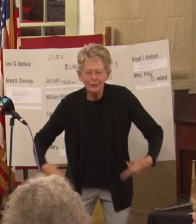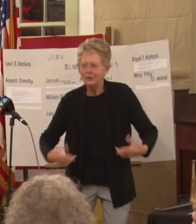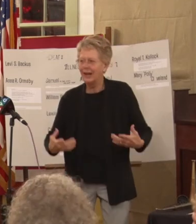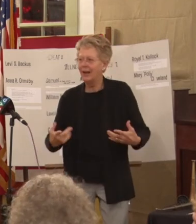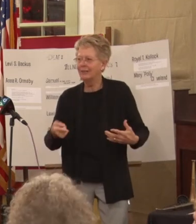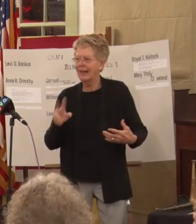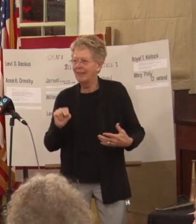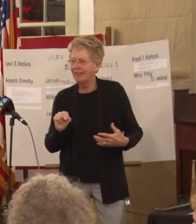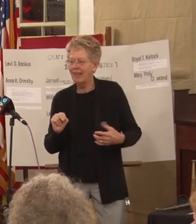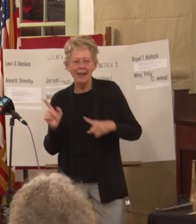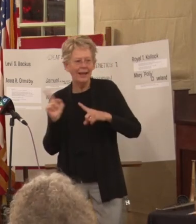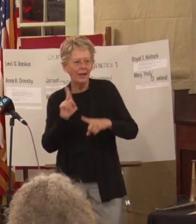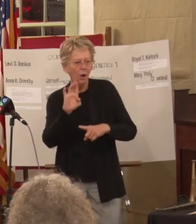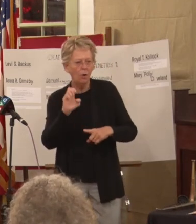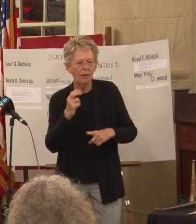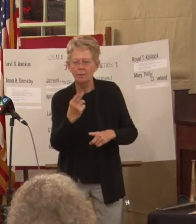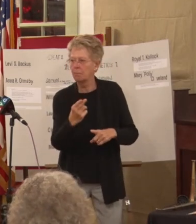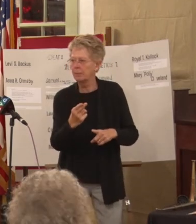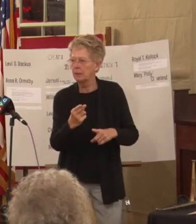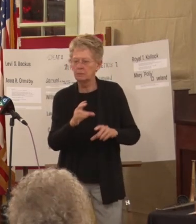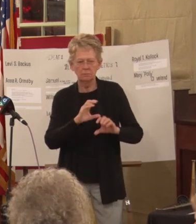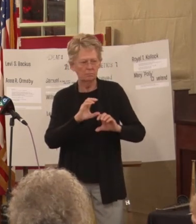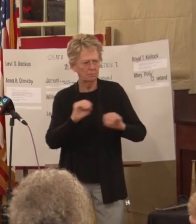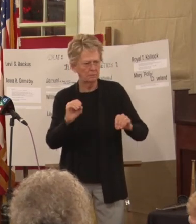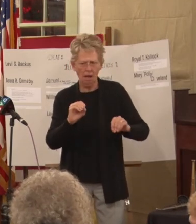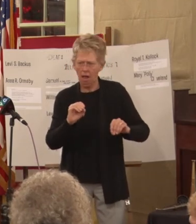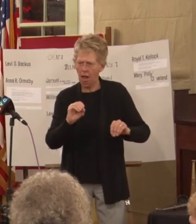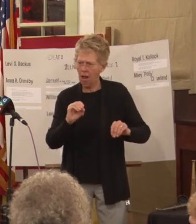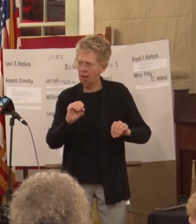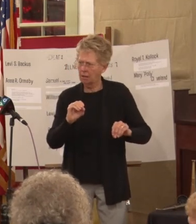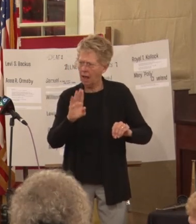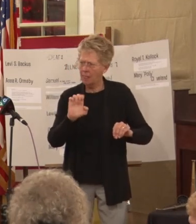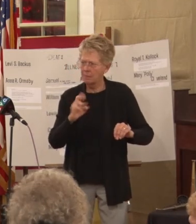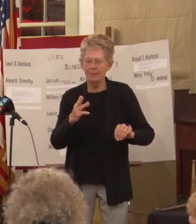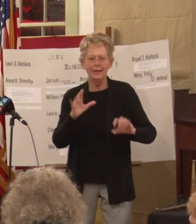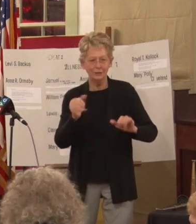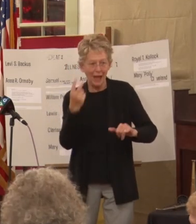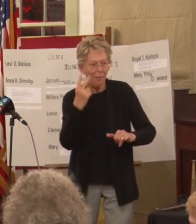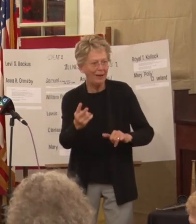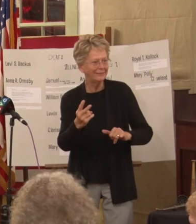then I went to the beach and there were none on the beach and now I see them on the beach all the time but